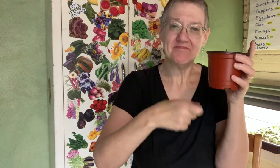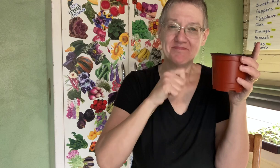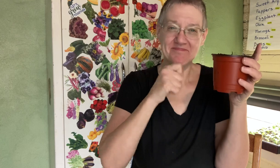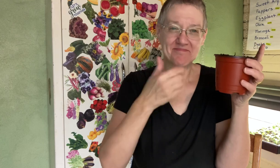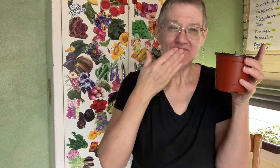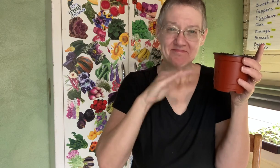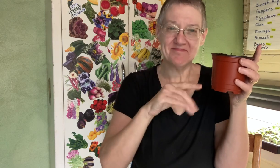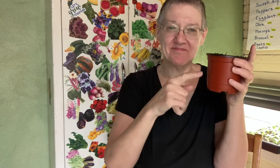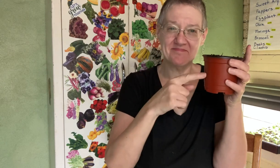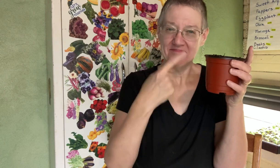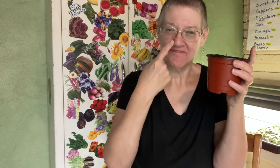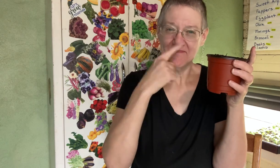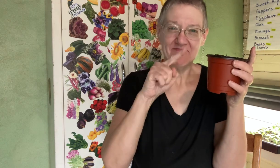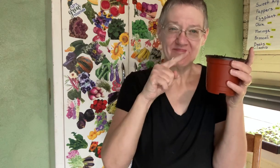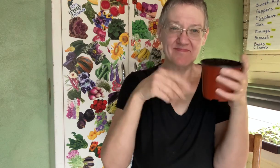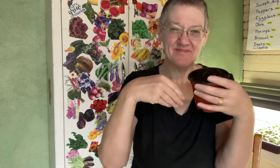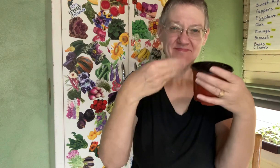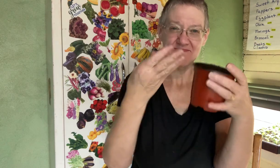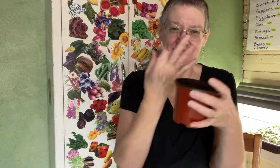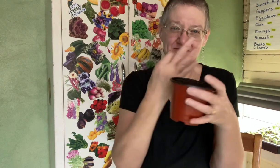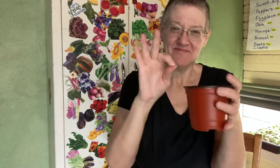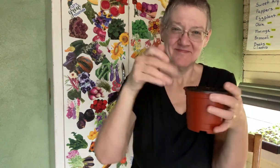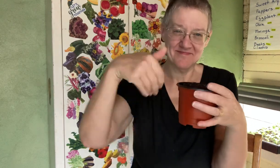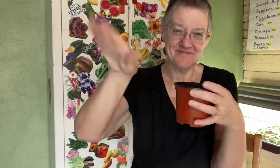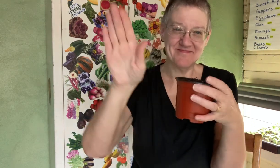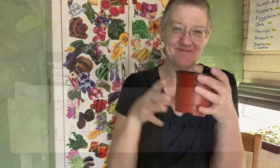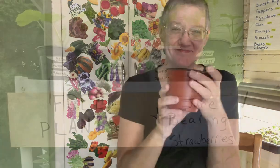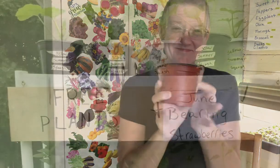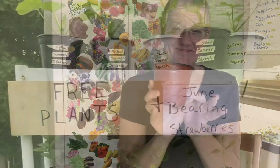are reasonably priced and i don't mind people keeping these